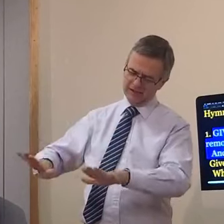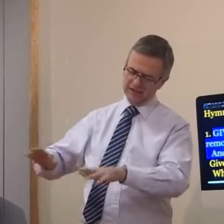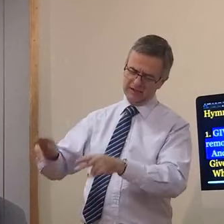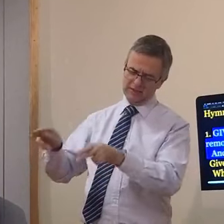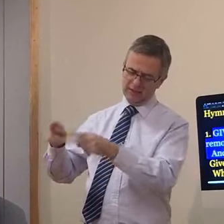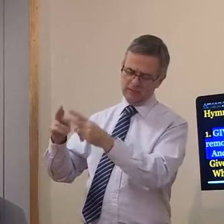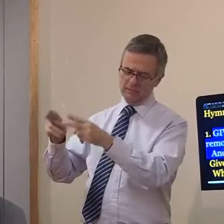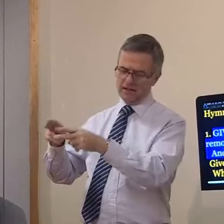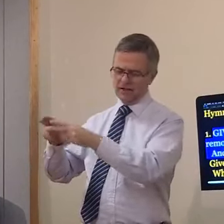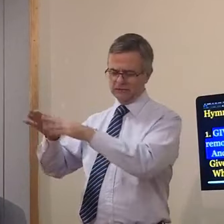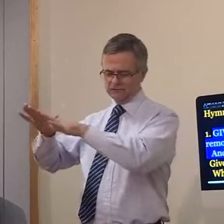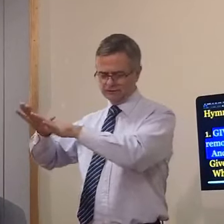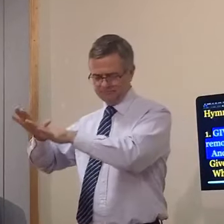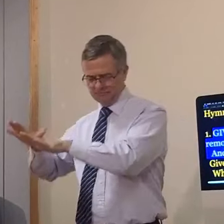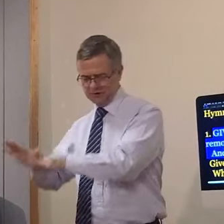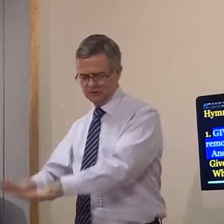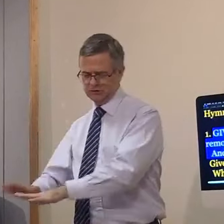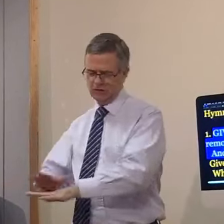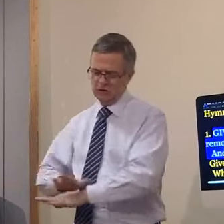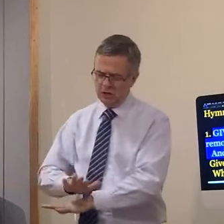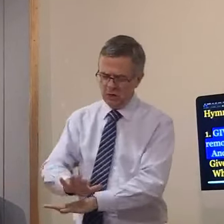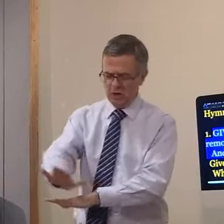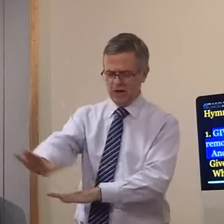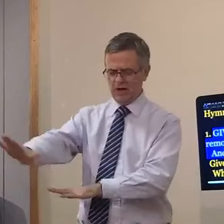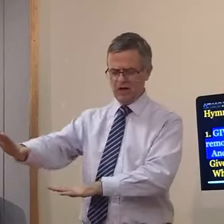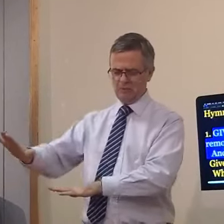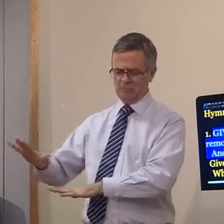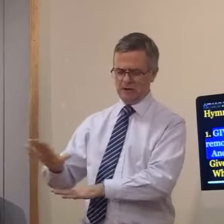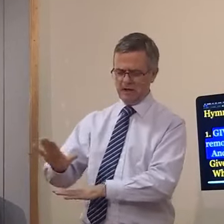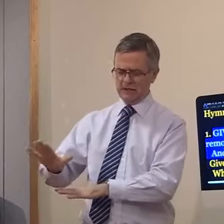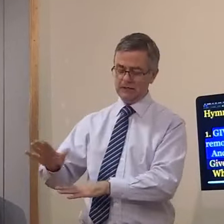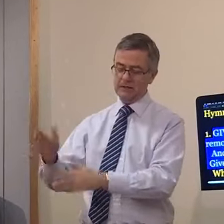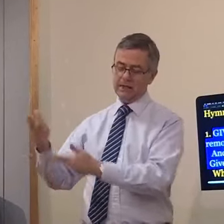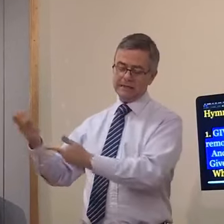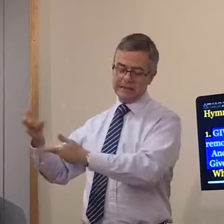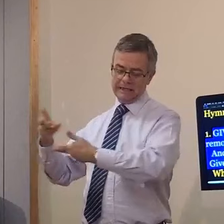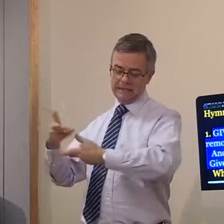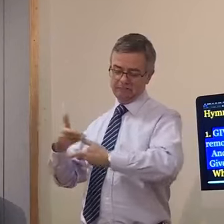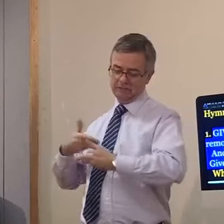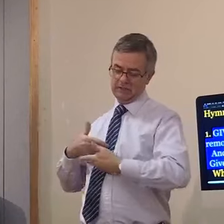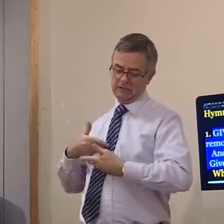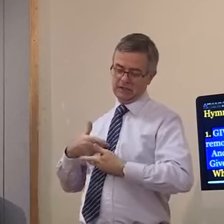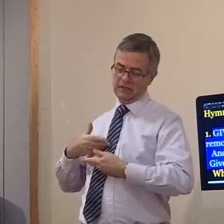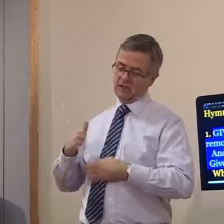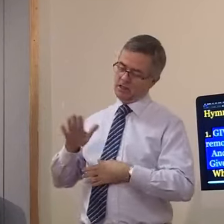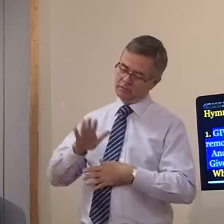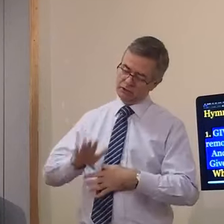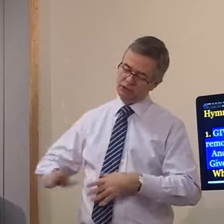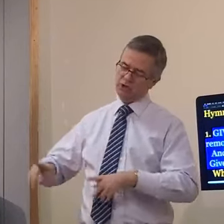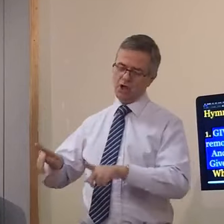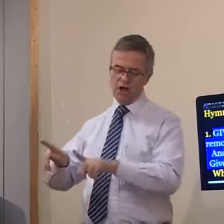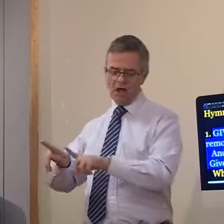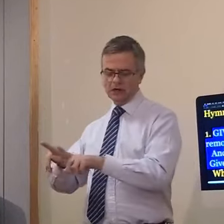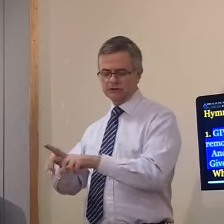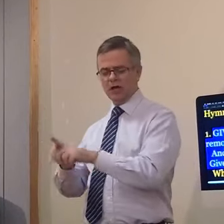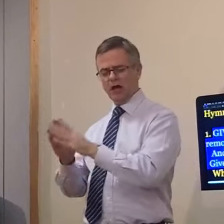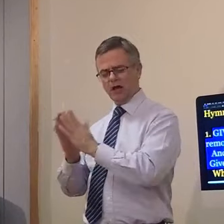the mountains to uphold in me the child I